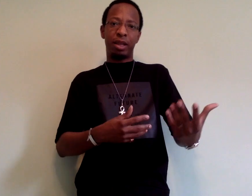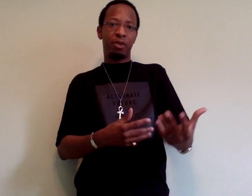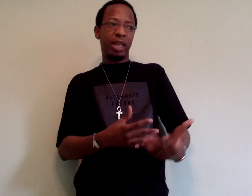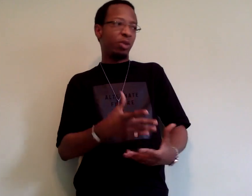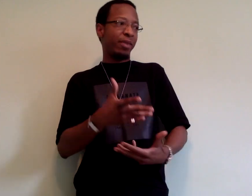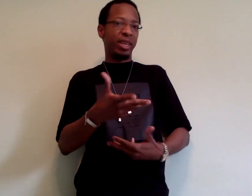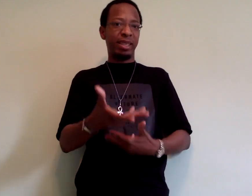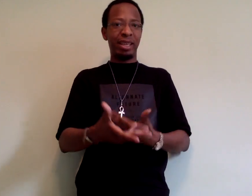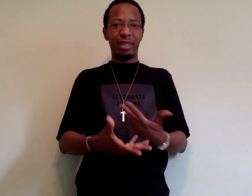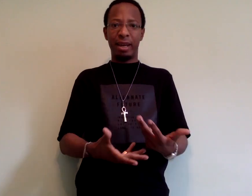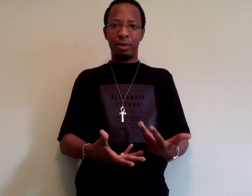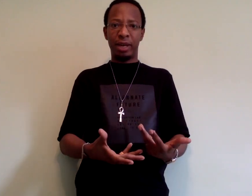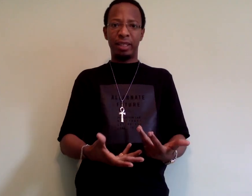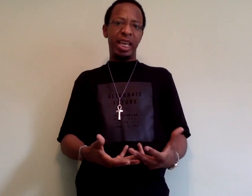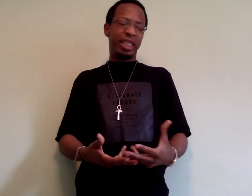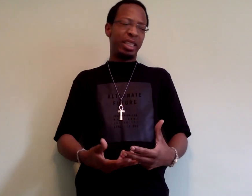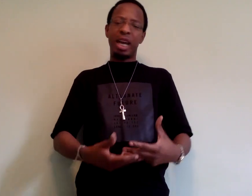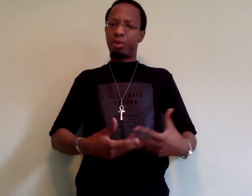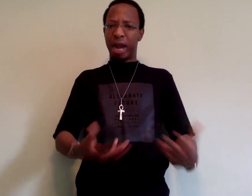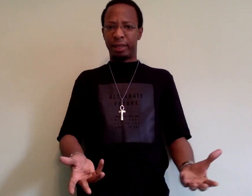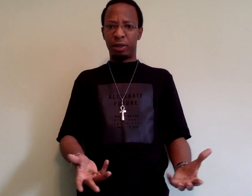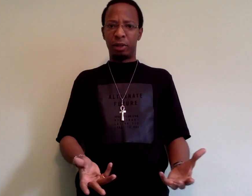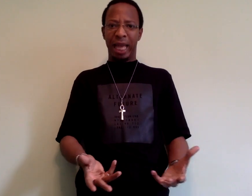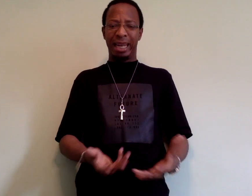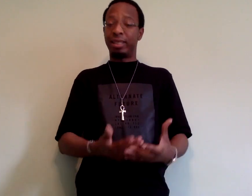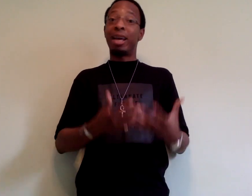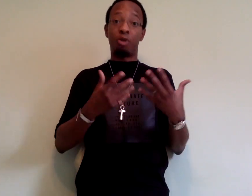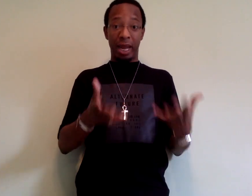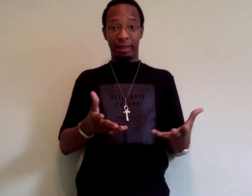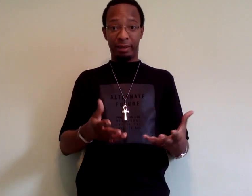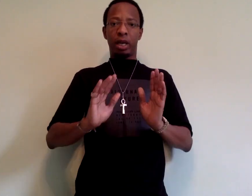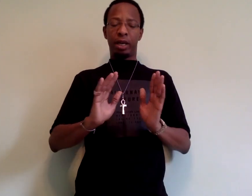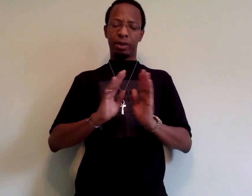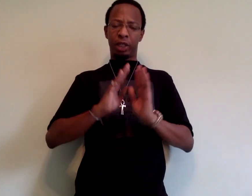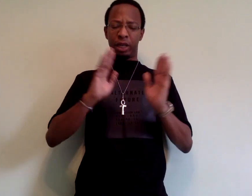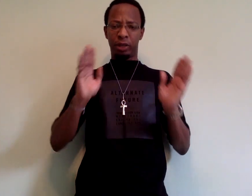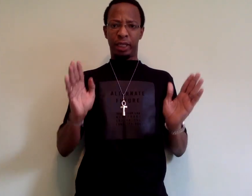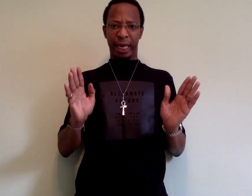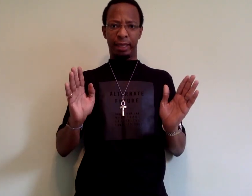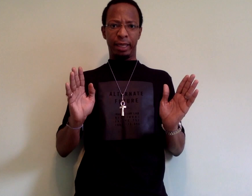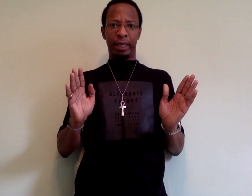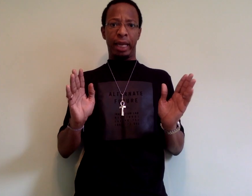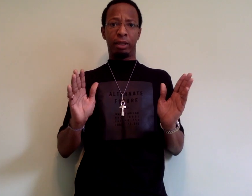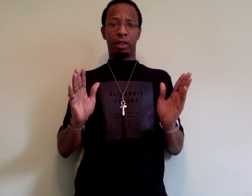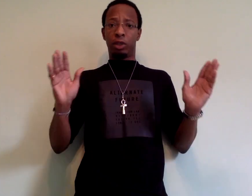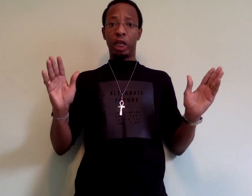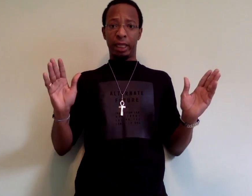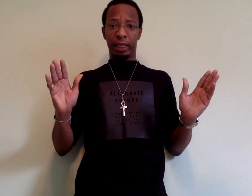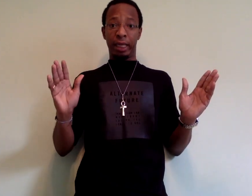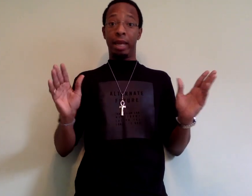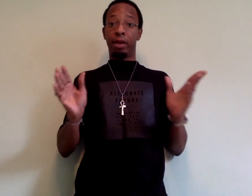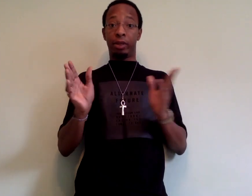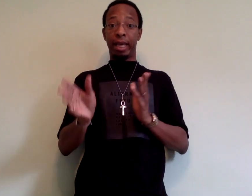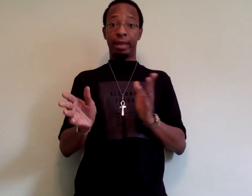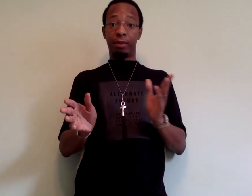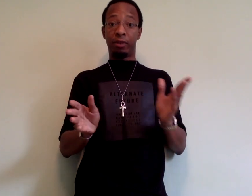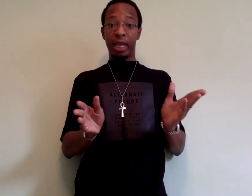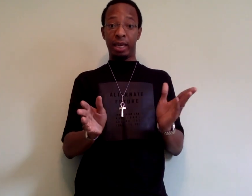of the race, who have kids outside of the race, it's not practical and it's not right. Another general stance that Dr. Johnson and others like him have taken,